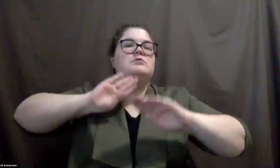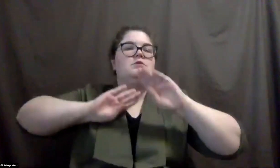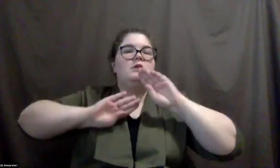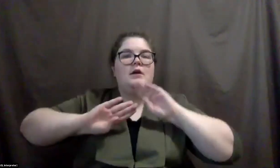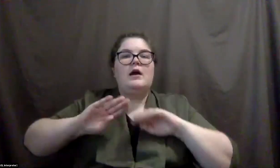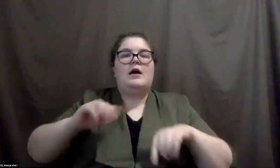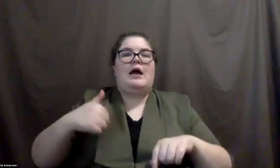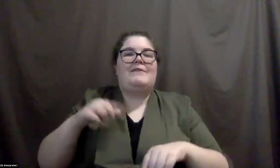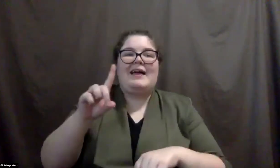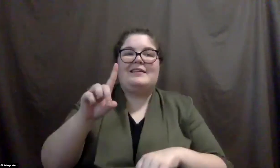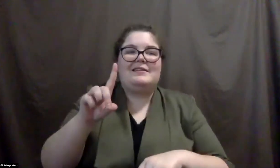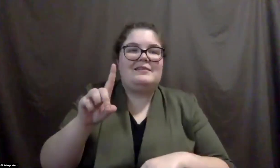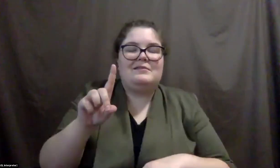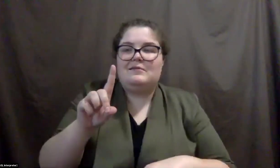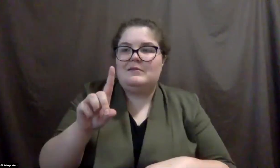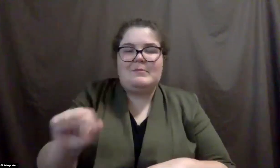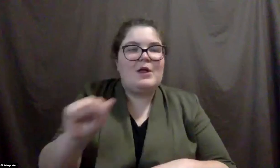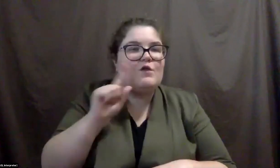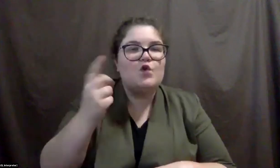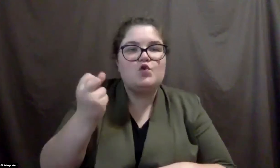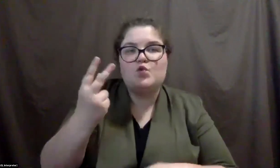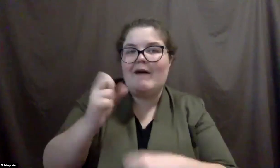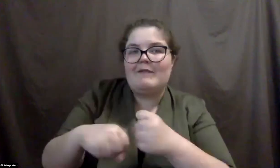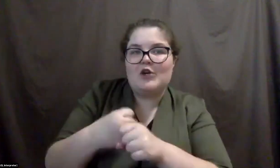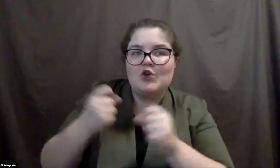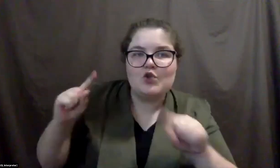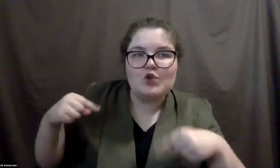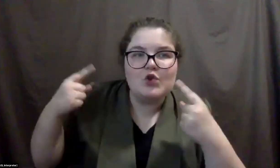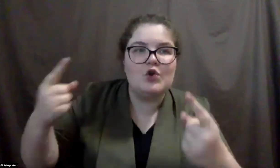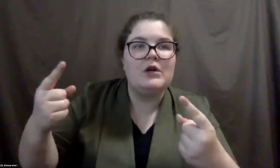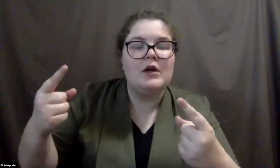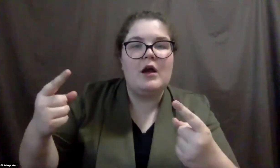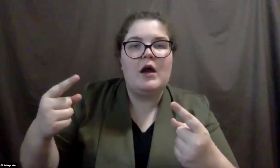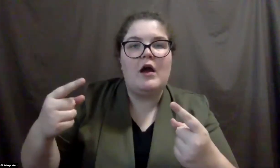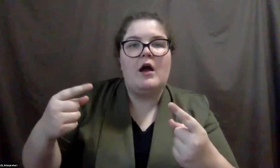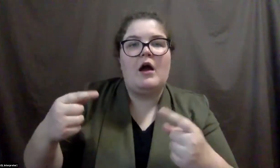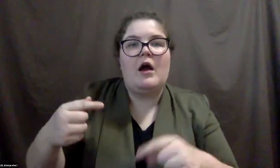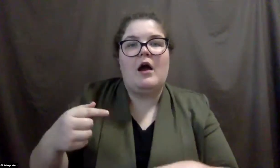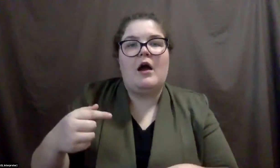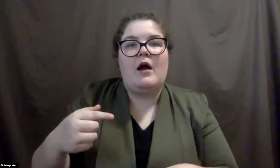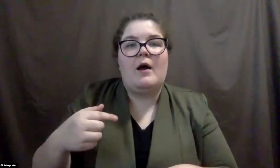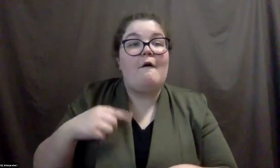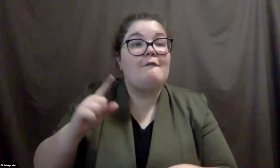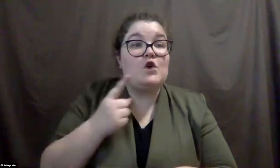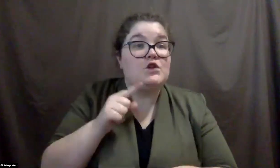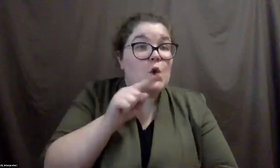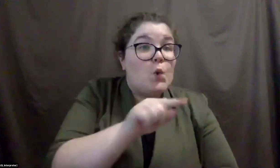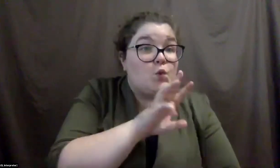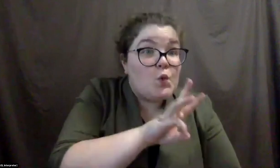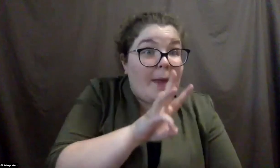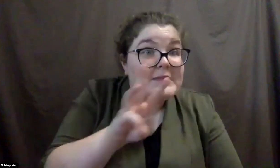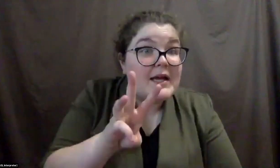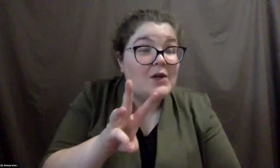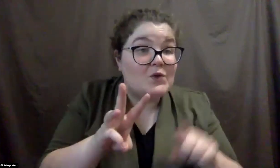disabilities for 12 years now. And so I've hit walls where, okay, first step for the website, do they even